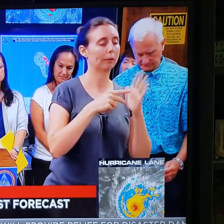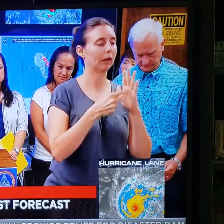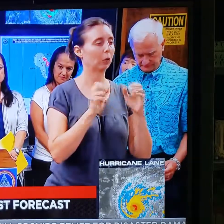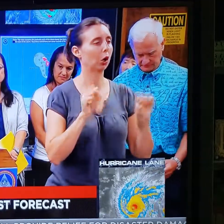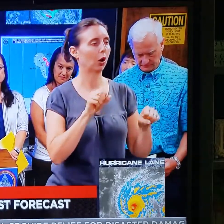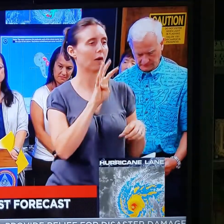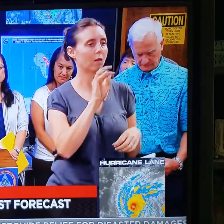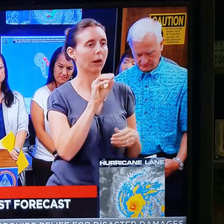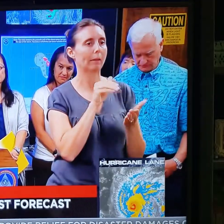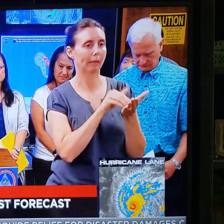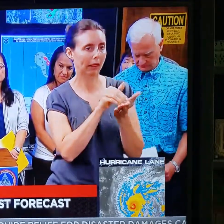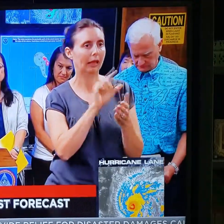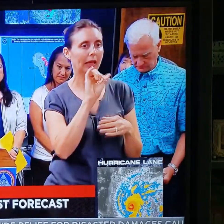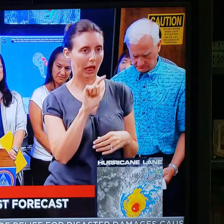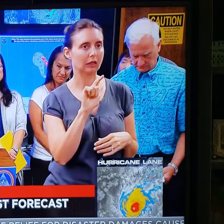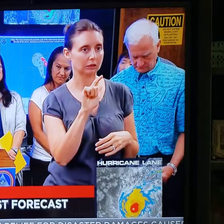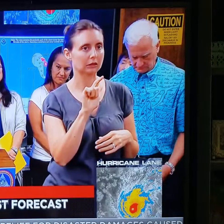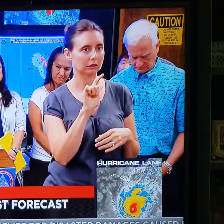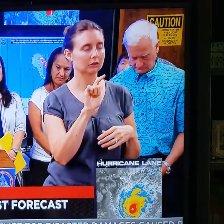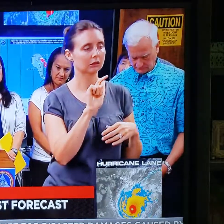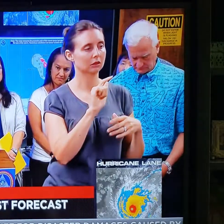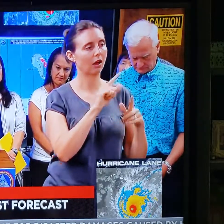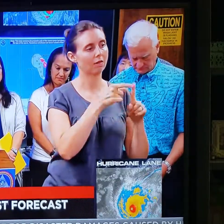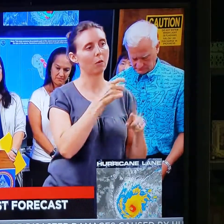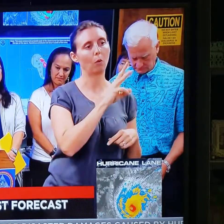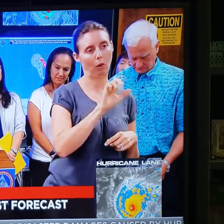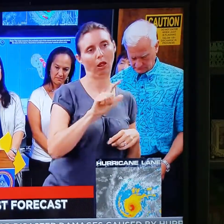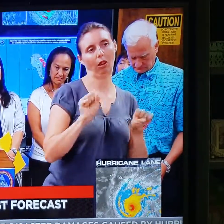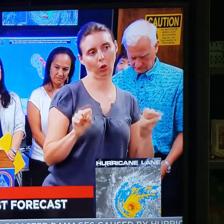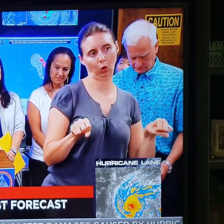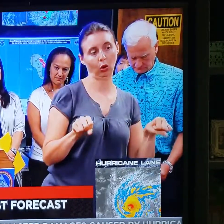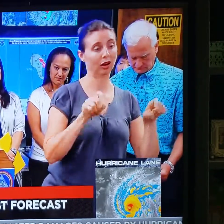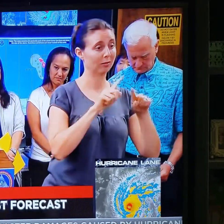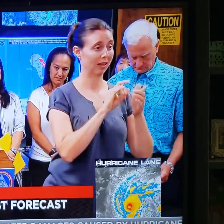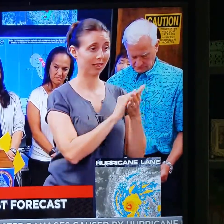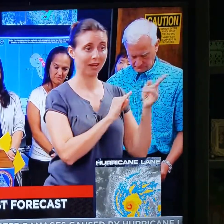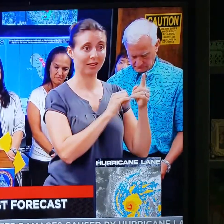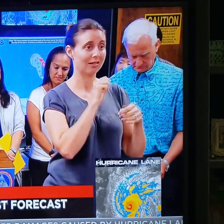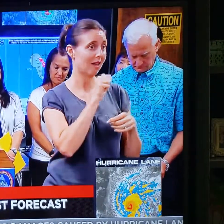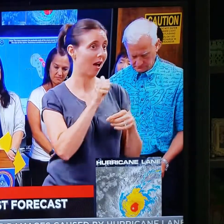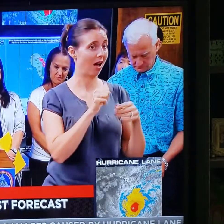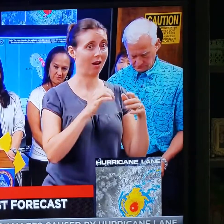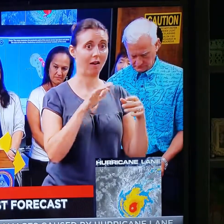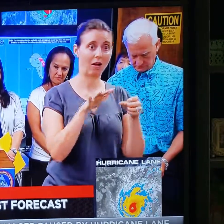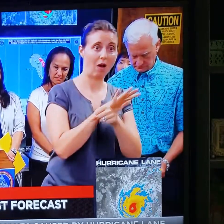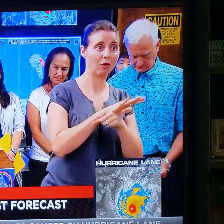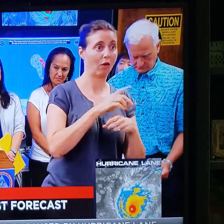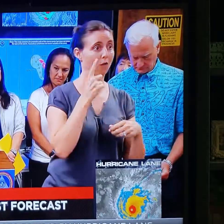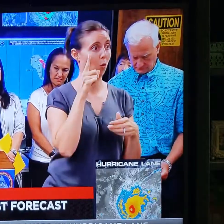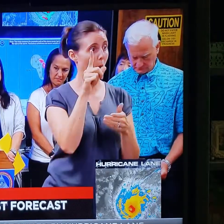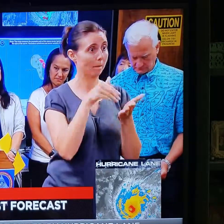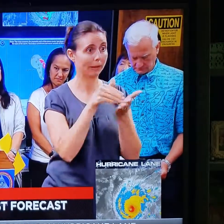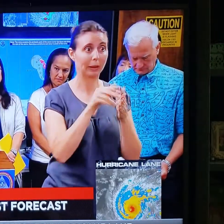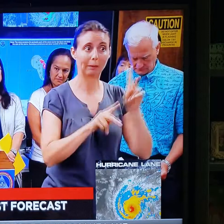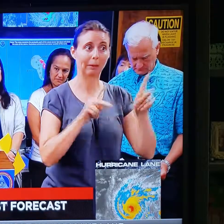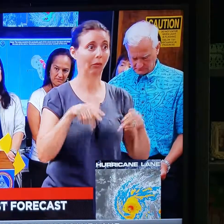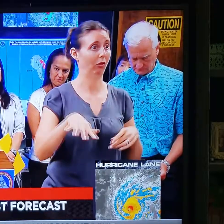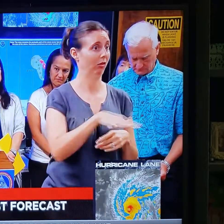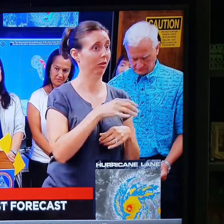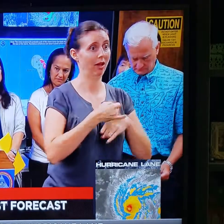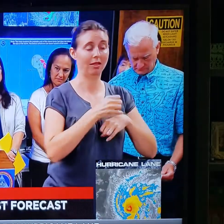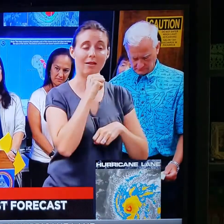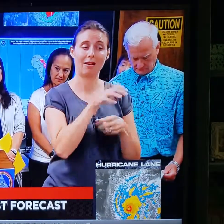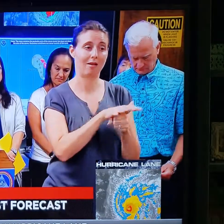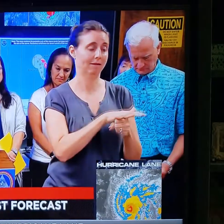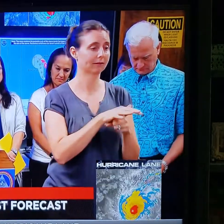million gallons of drinking water from our wells. But that won't cover full use for about a million people on this island. So we